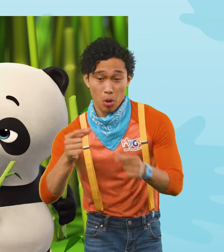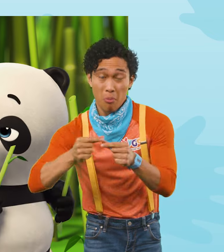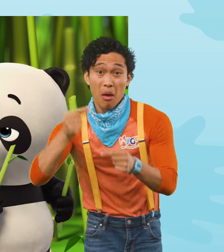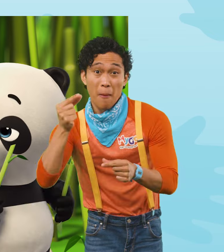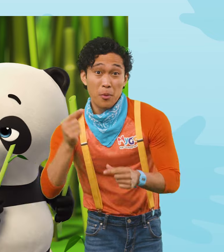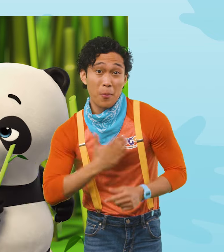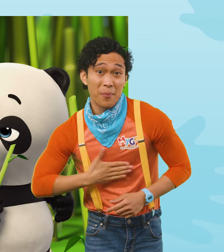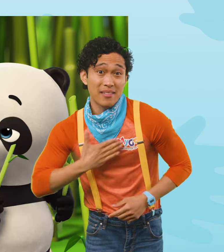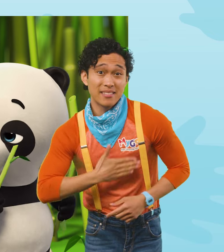please?